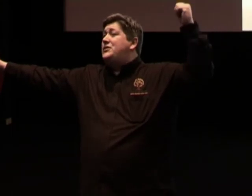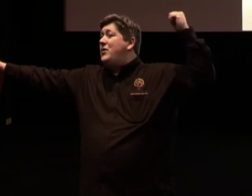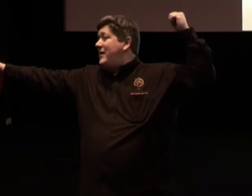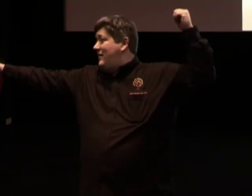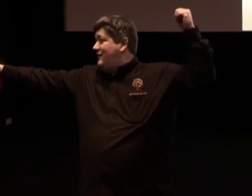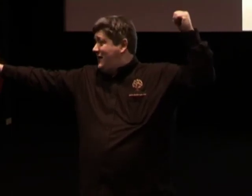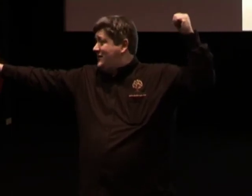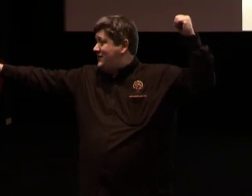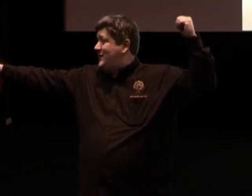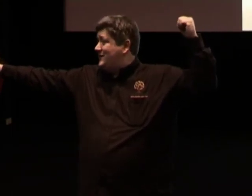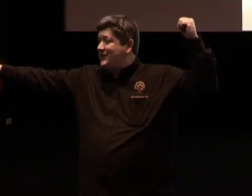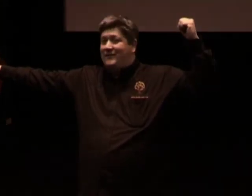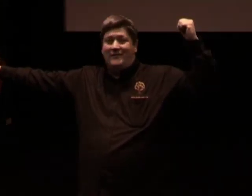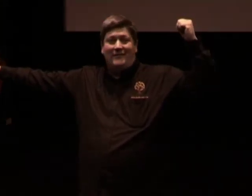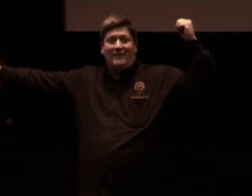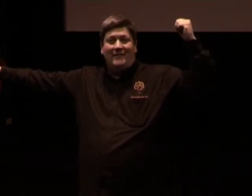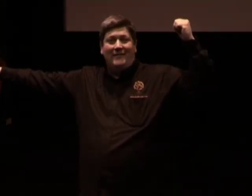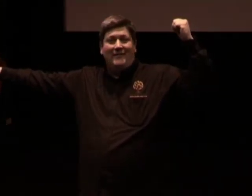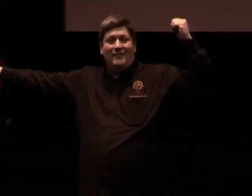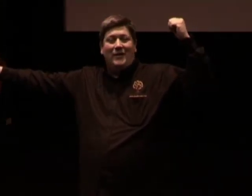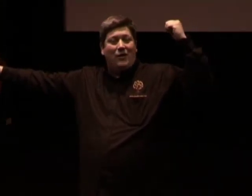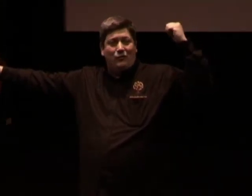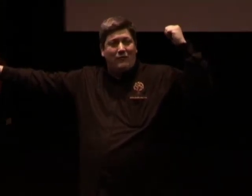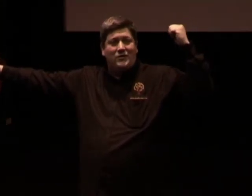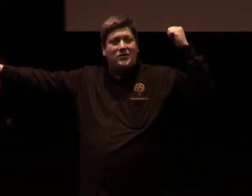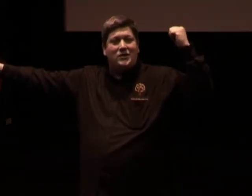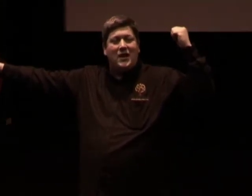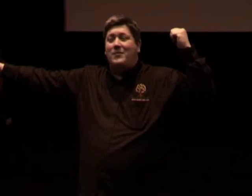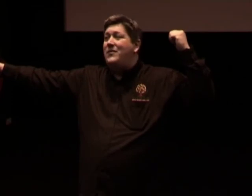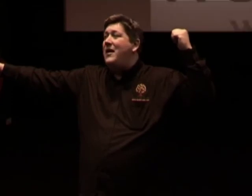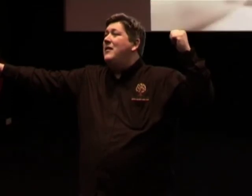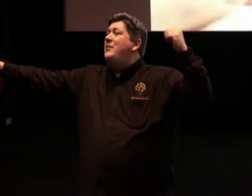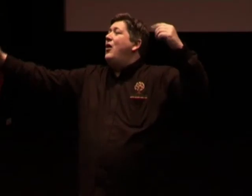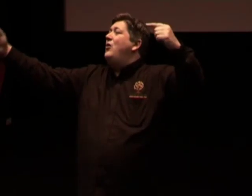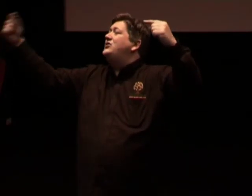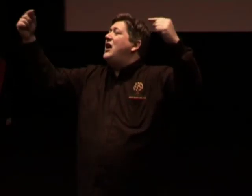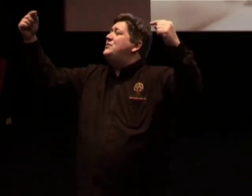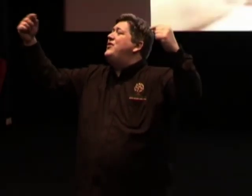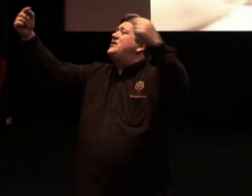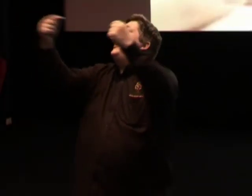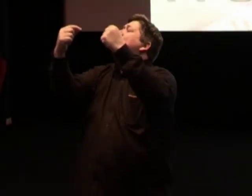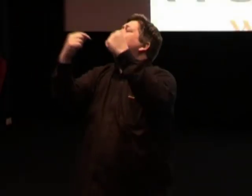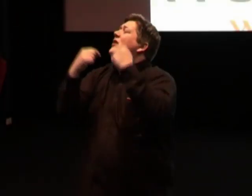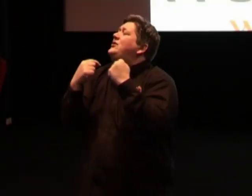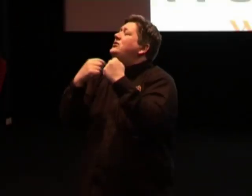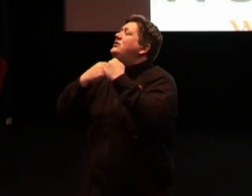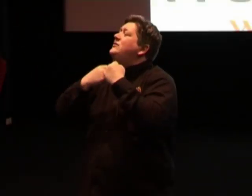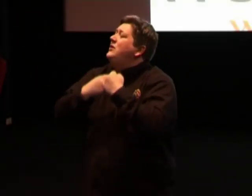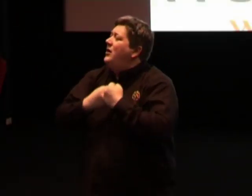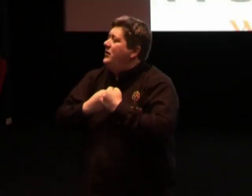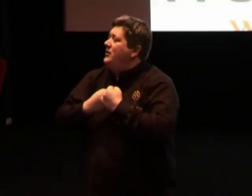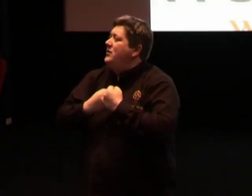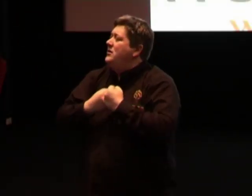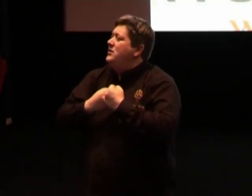That's my sermon outline for the next six months. We're going to go for every statement in there. But it all starts with this. I am the righteousness